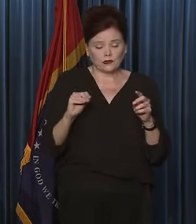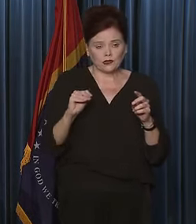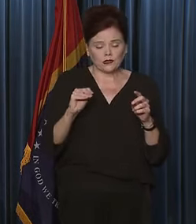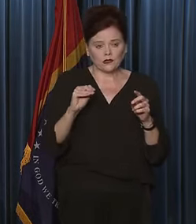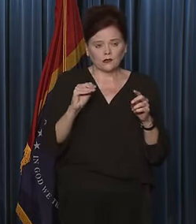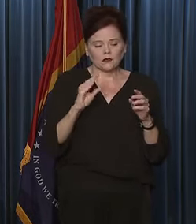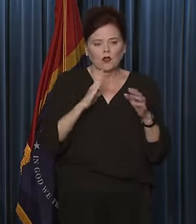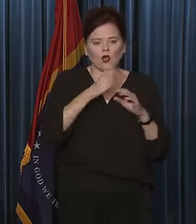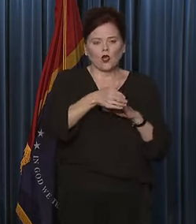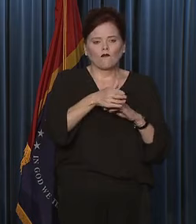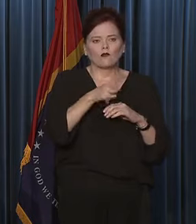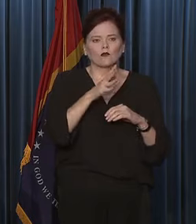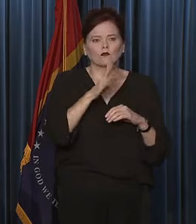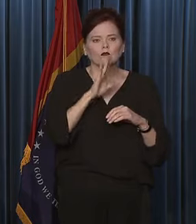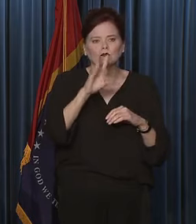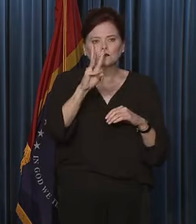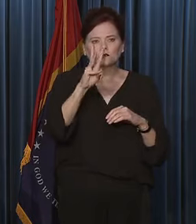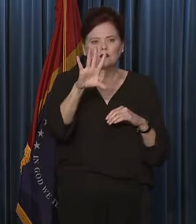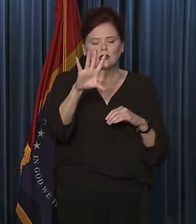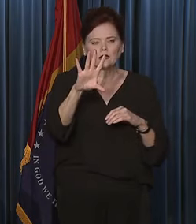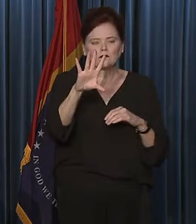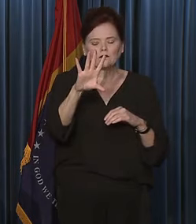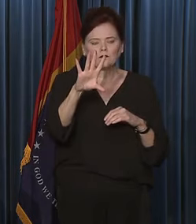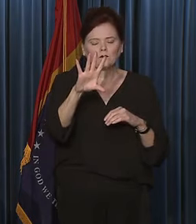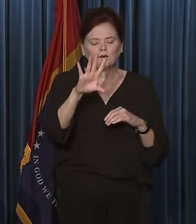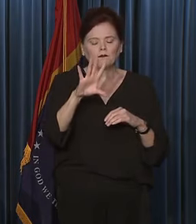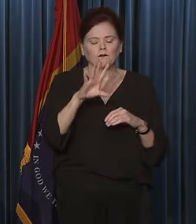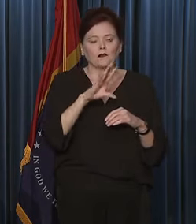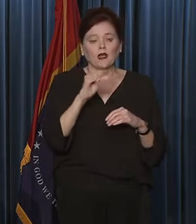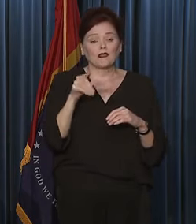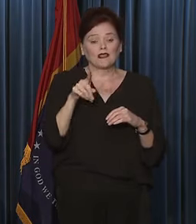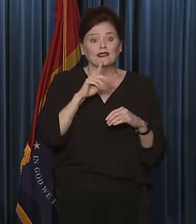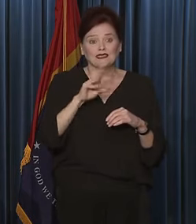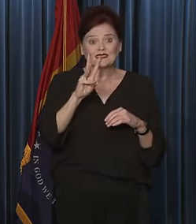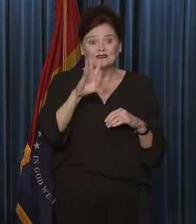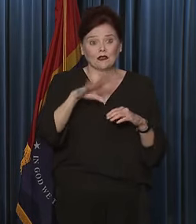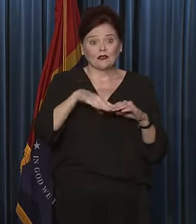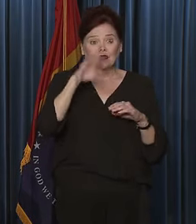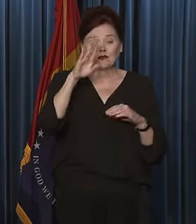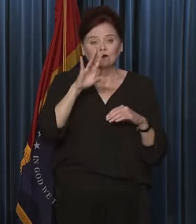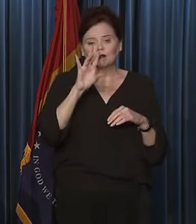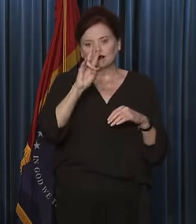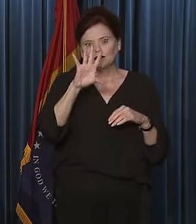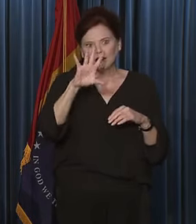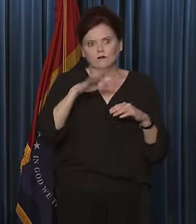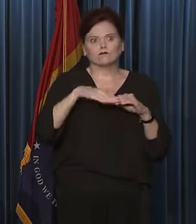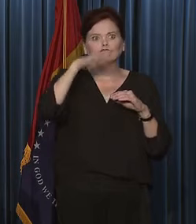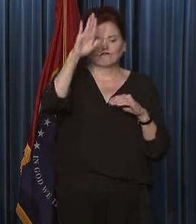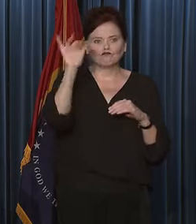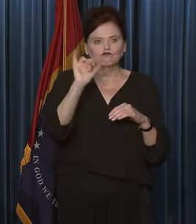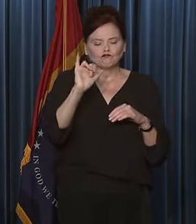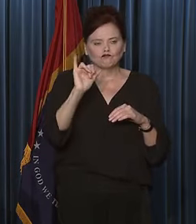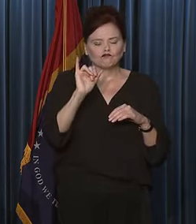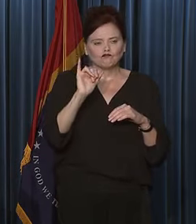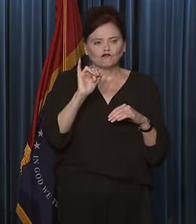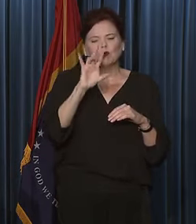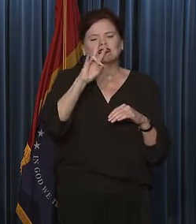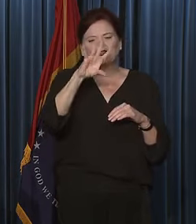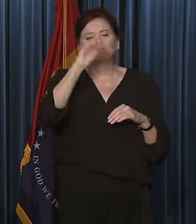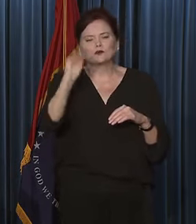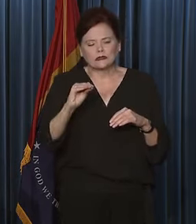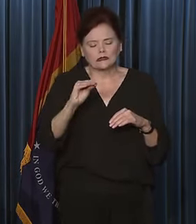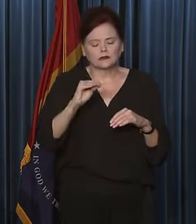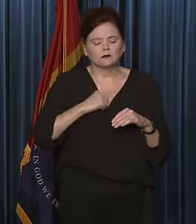are over the age of 65, and a good number of those individuals, 75 and older, 75%